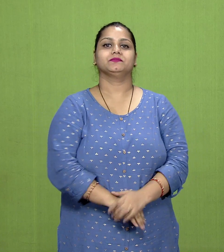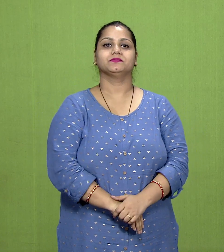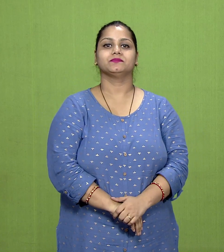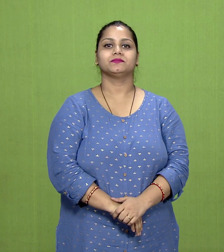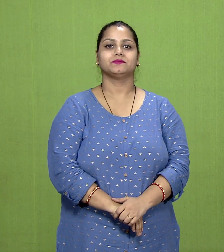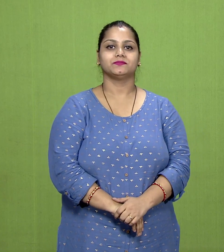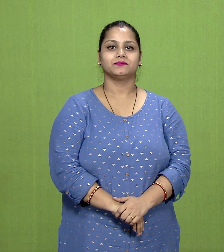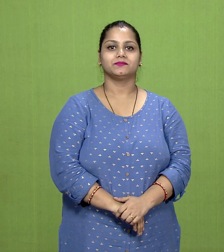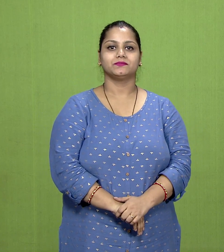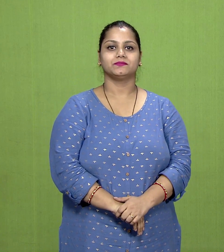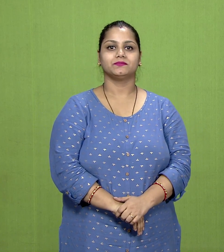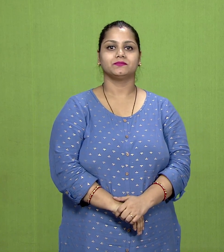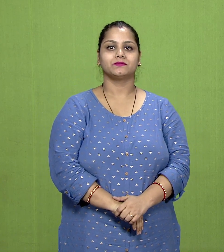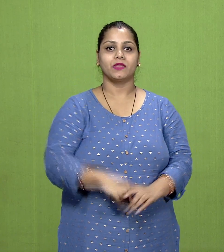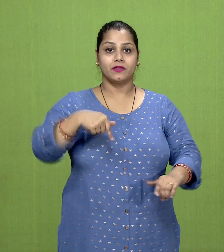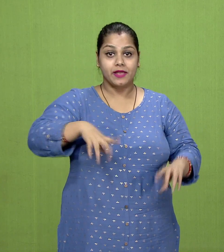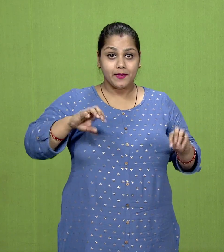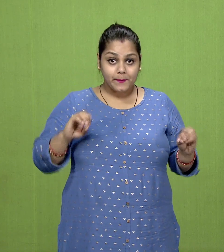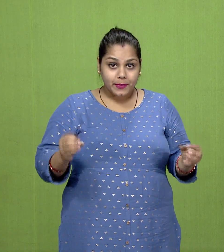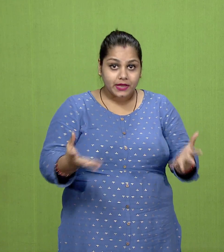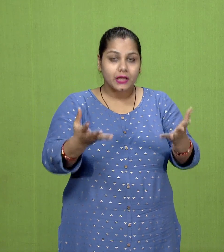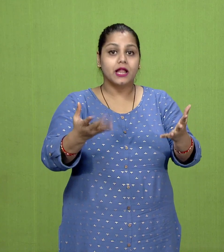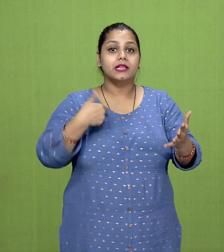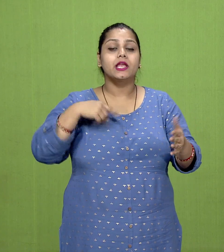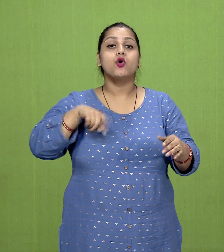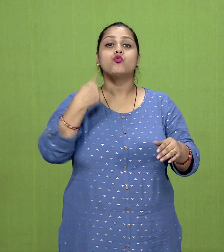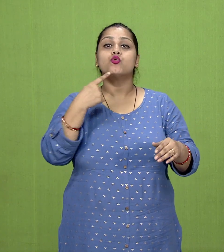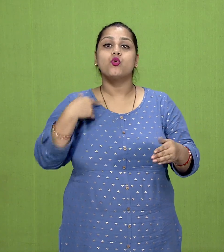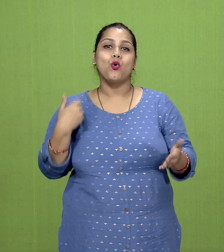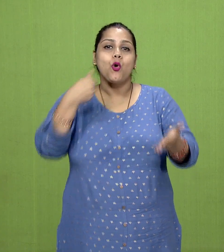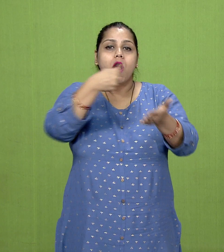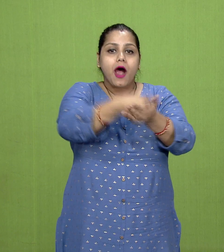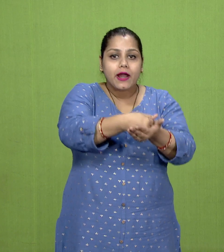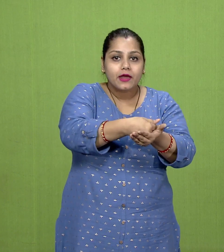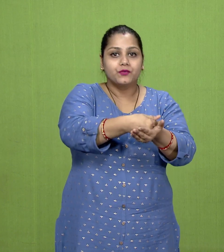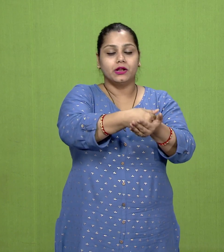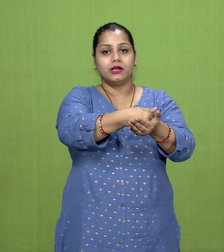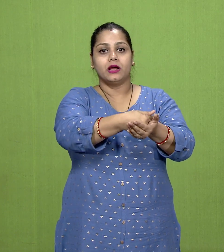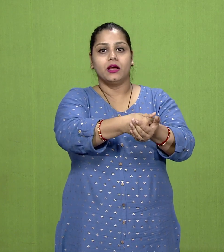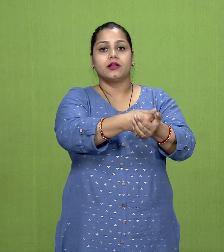which began with the arrival of the Aryans